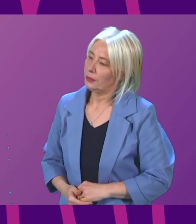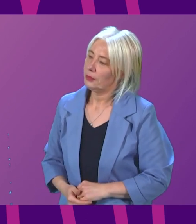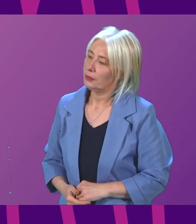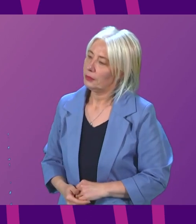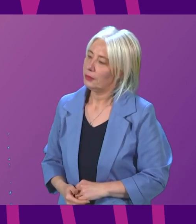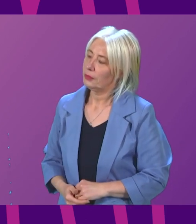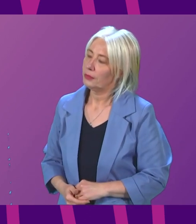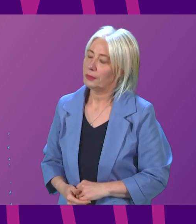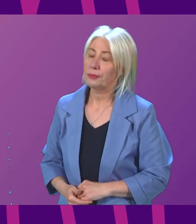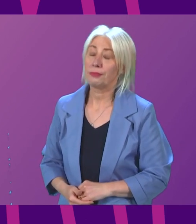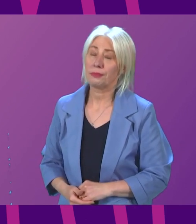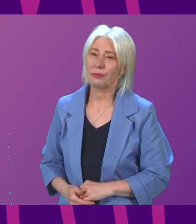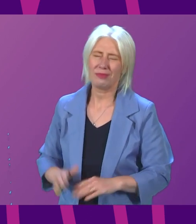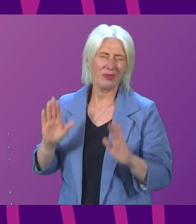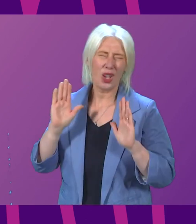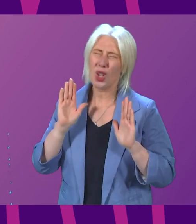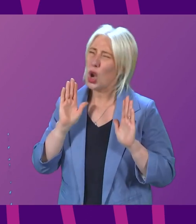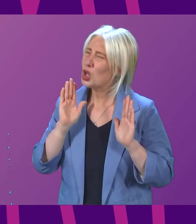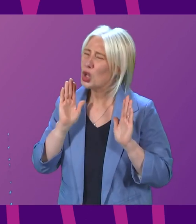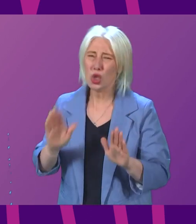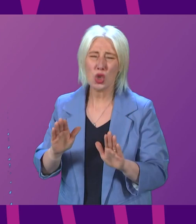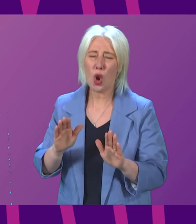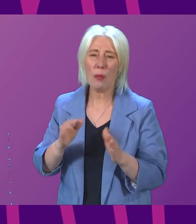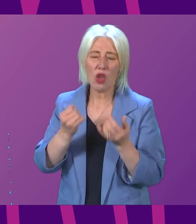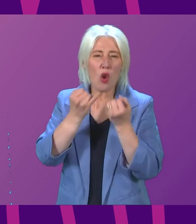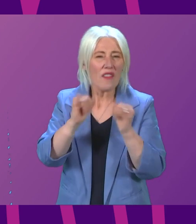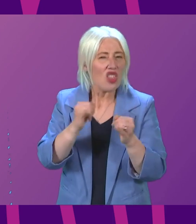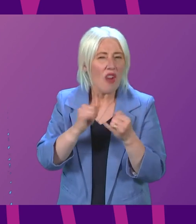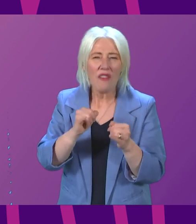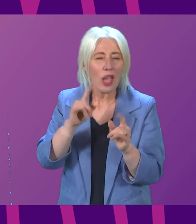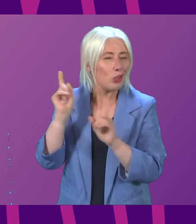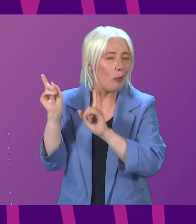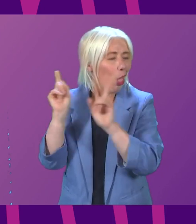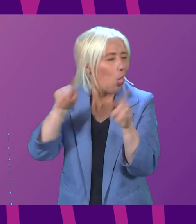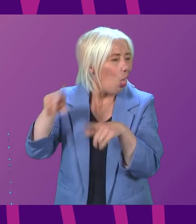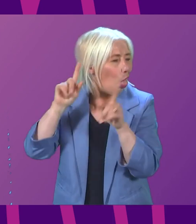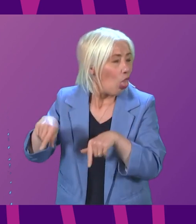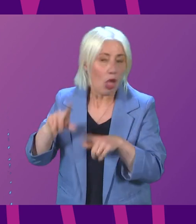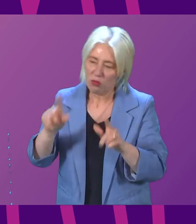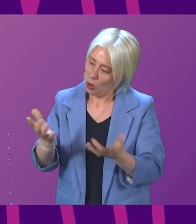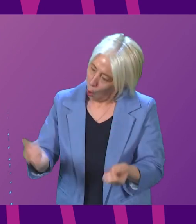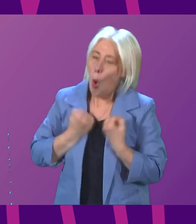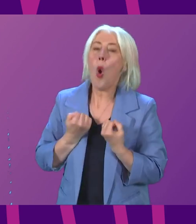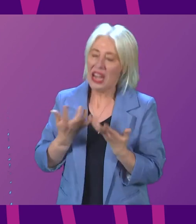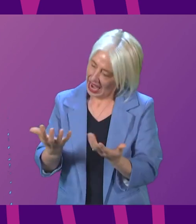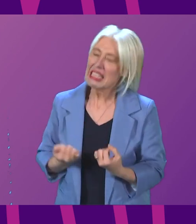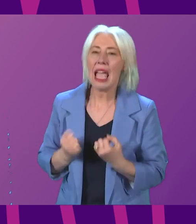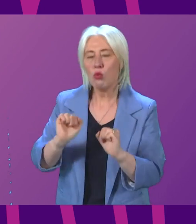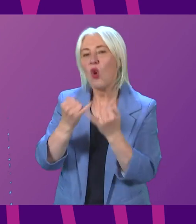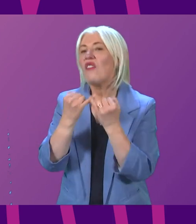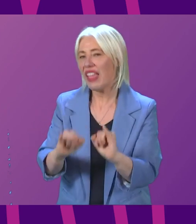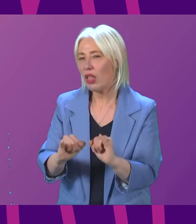First Minister, stop running from your failures and start to own them. This